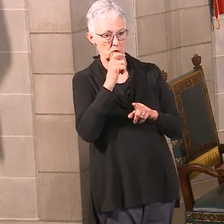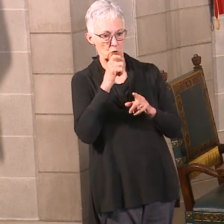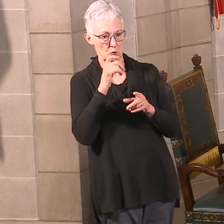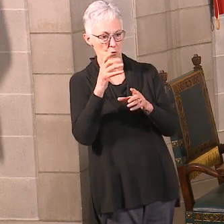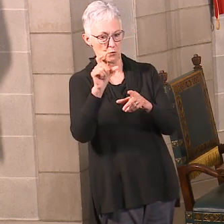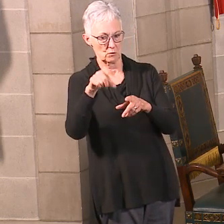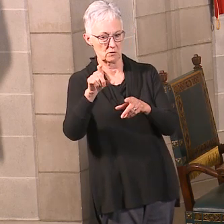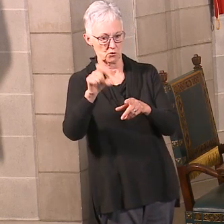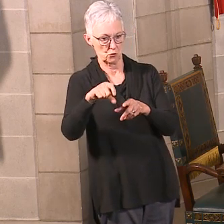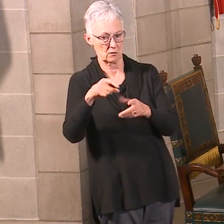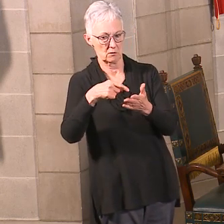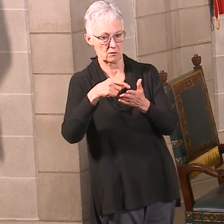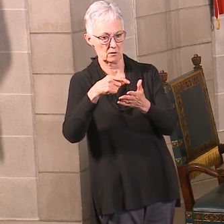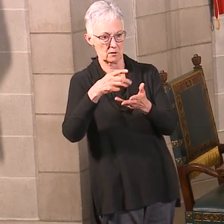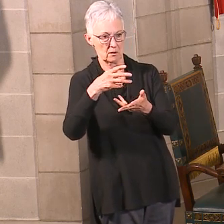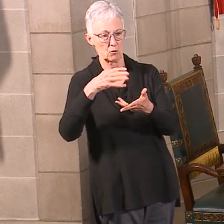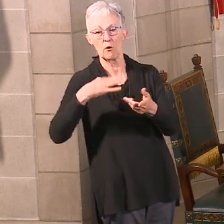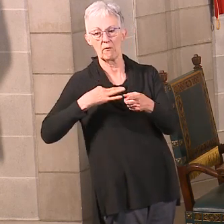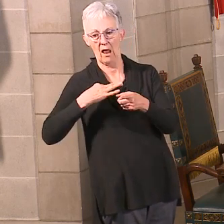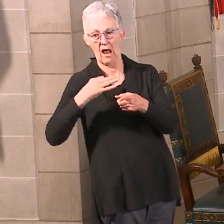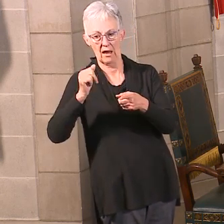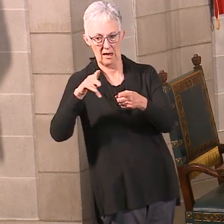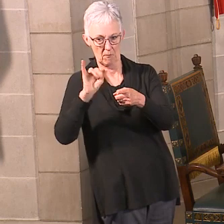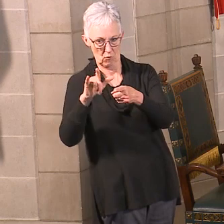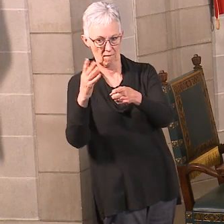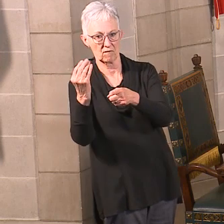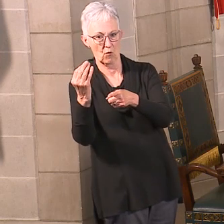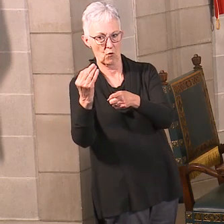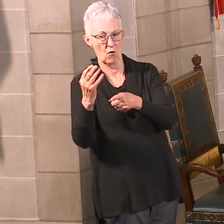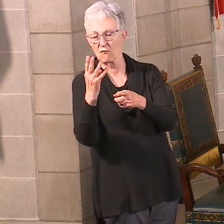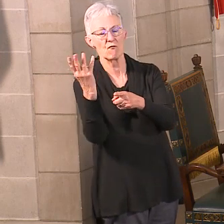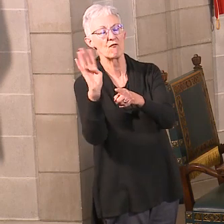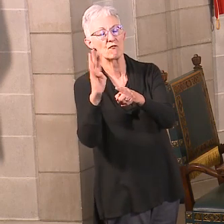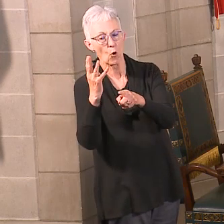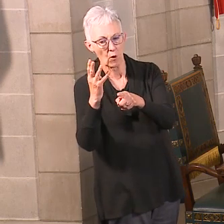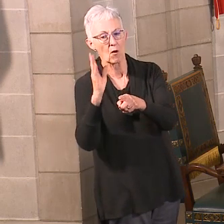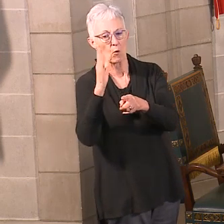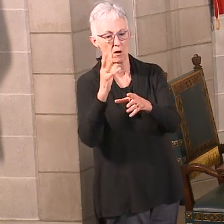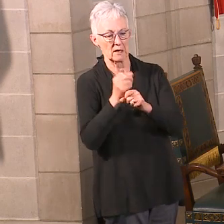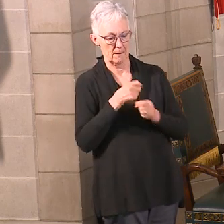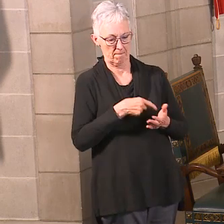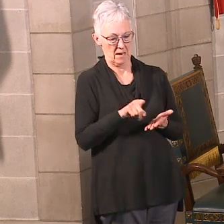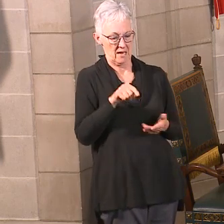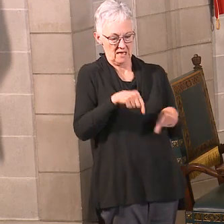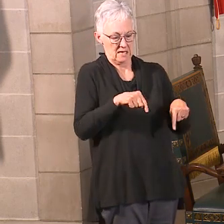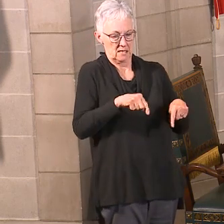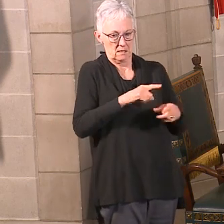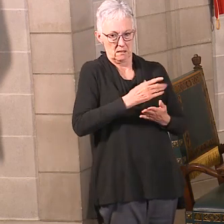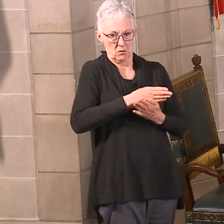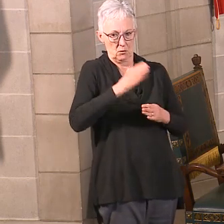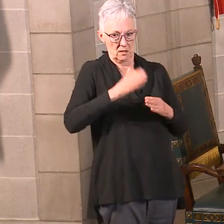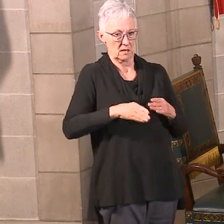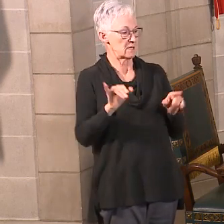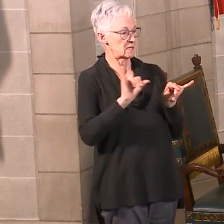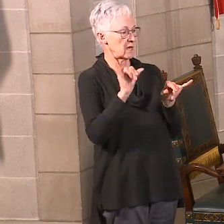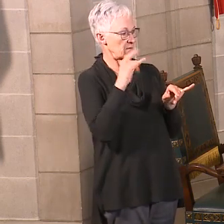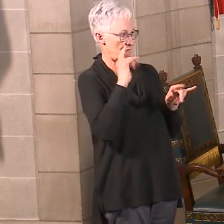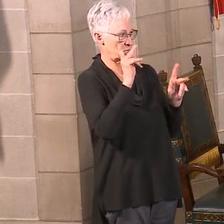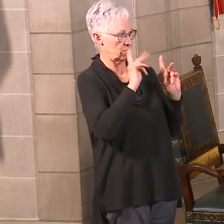And then, of course, going forward, it's automatic with everybody who files, and that's the way it was for the people who filed this week